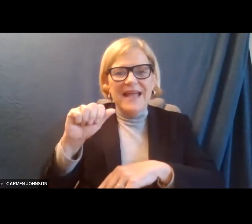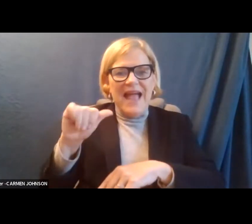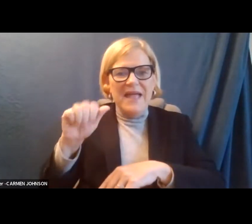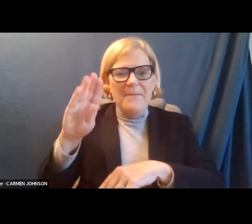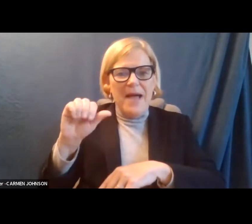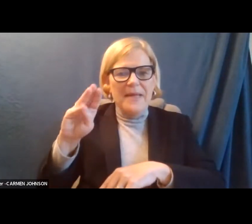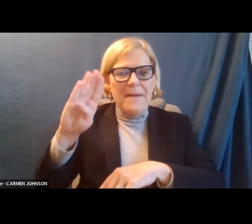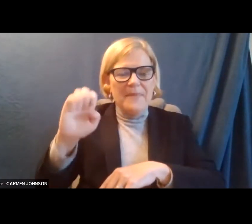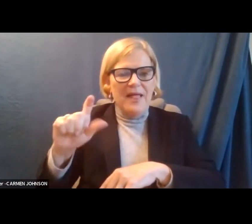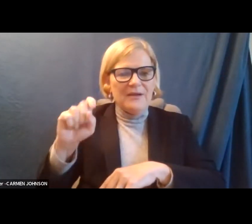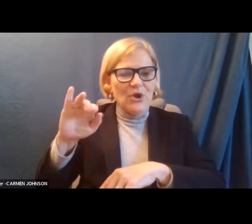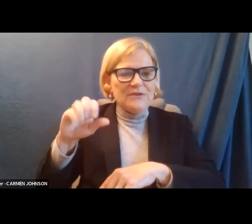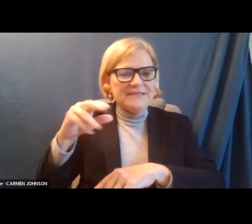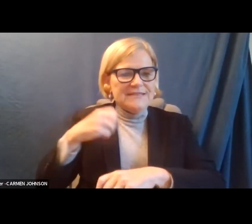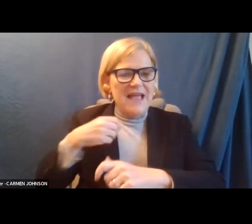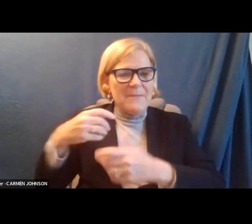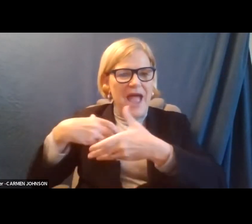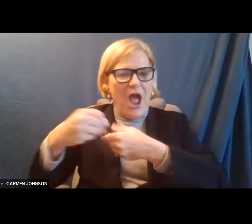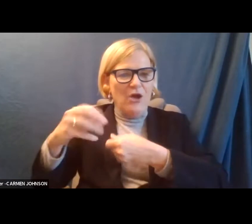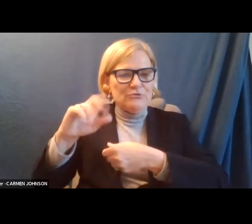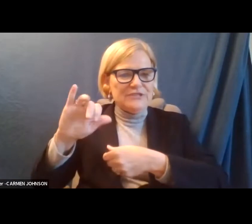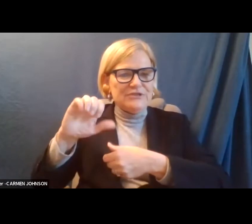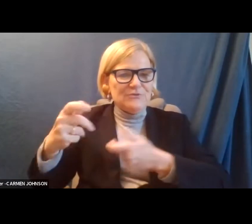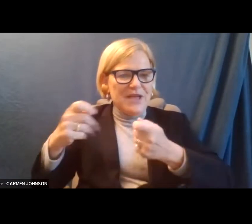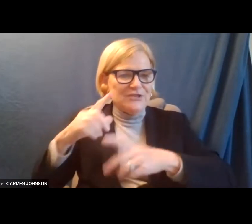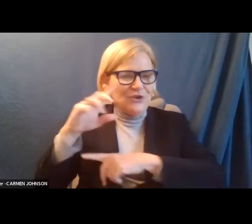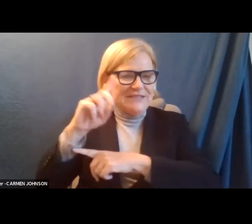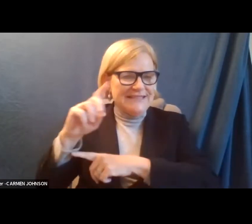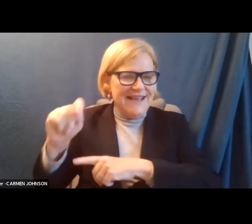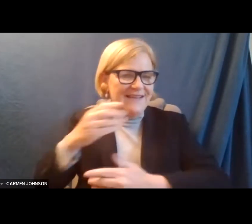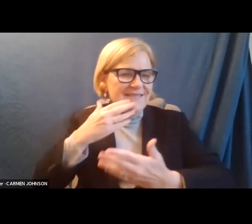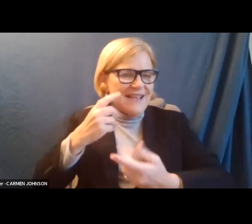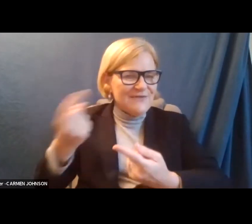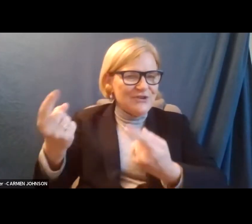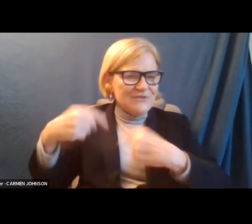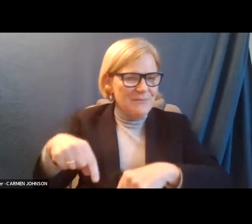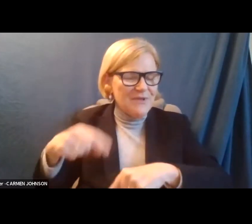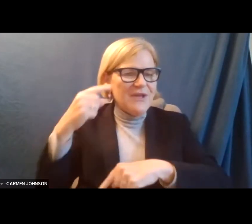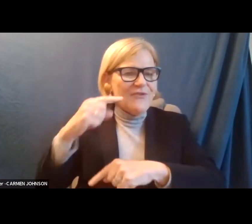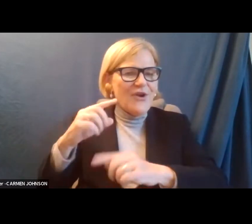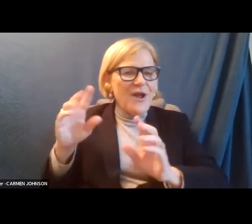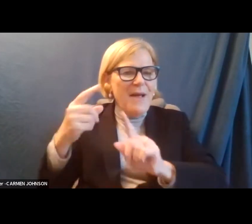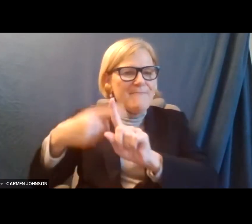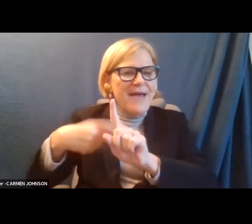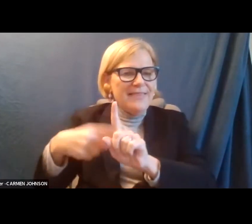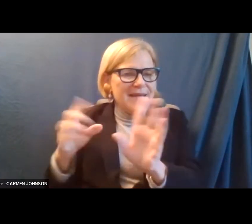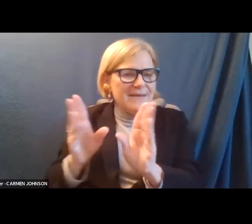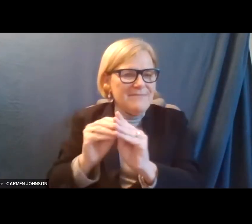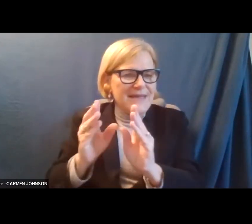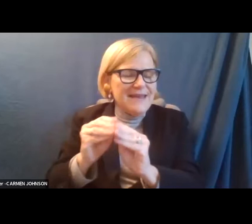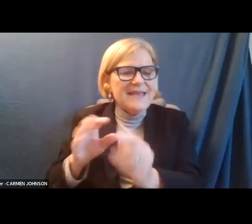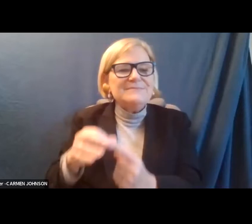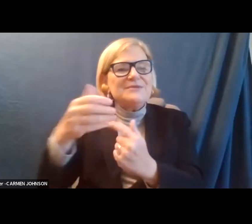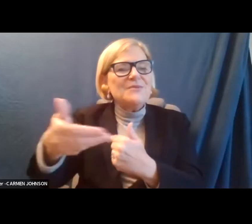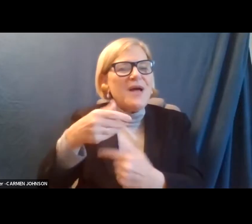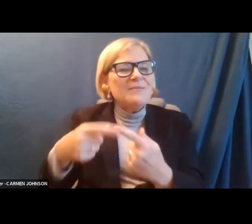and I am the outreach manager for DDOT. Thank you all for joining us tonight for our monthly community input meeting. As a special welcome to